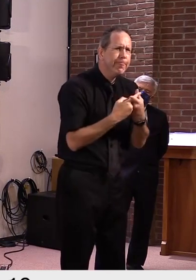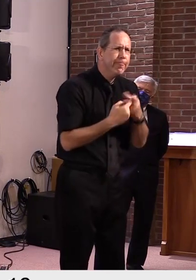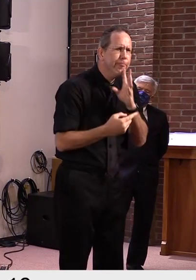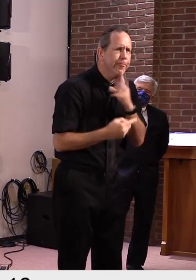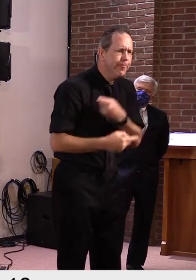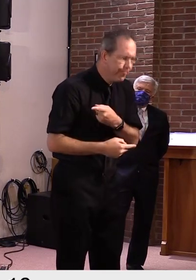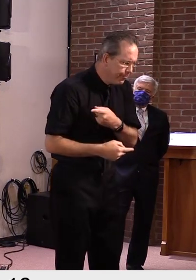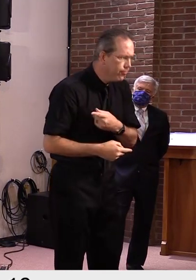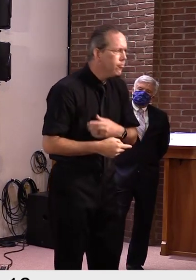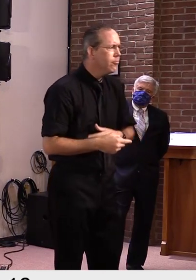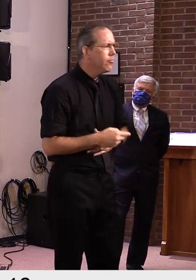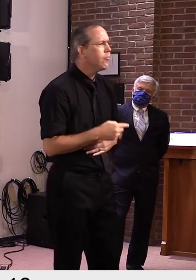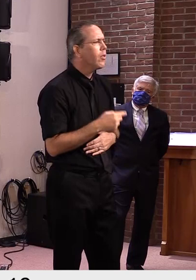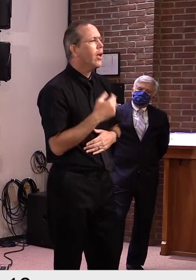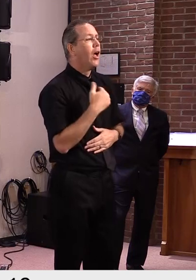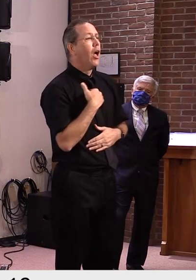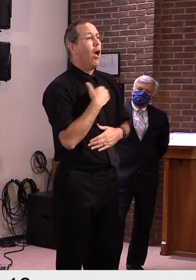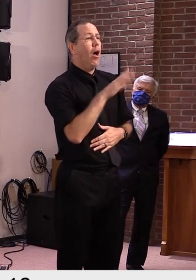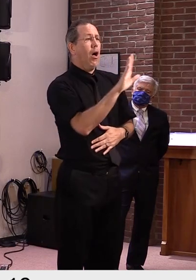All right. Hey, thank you so much.